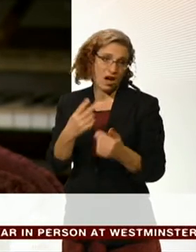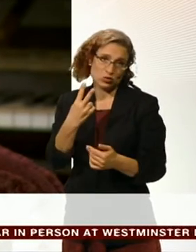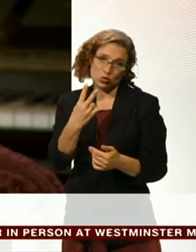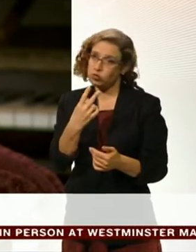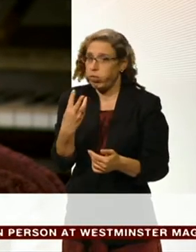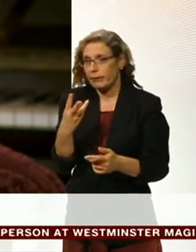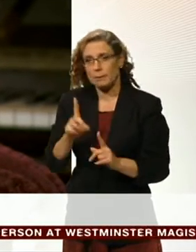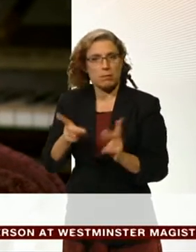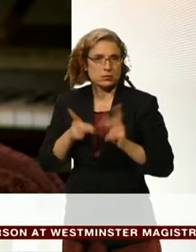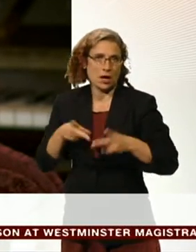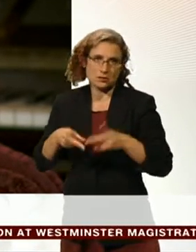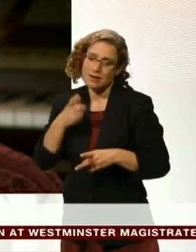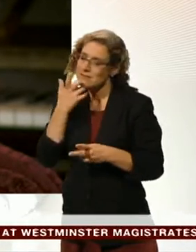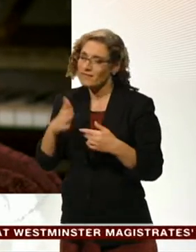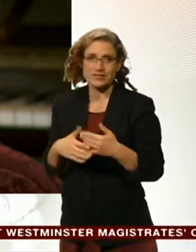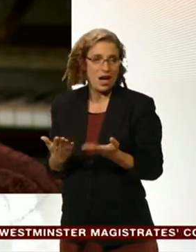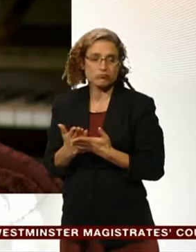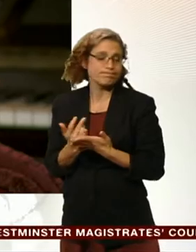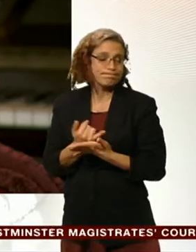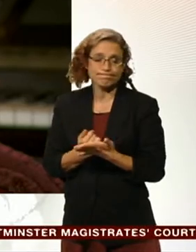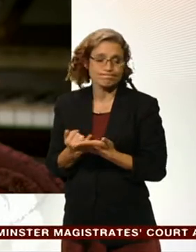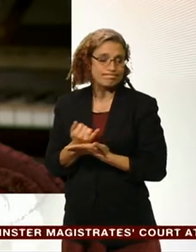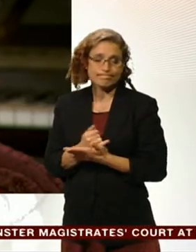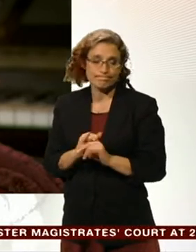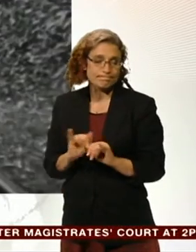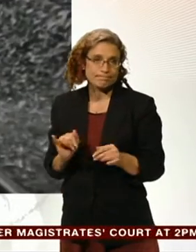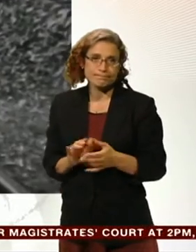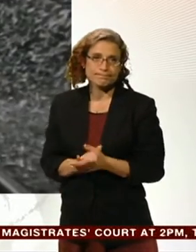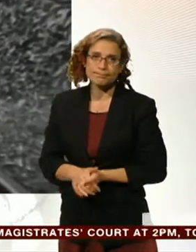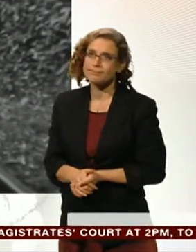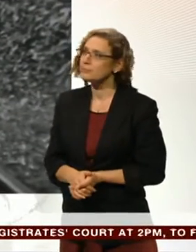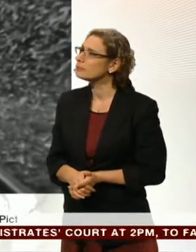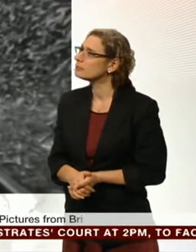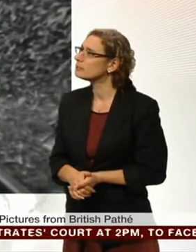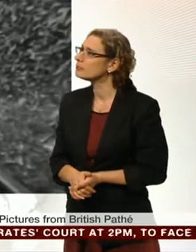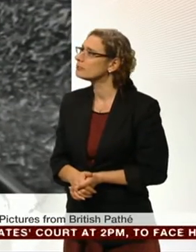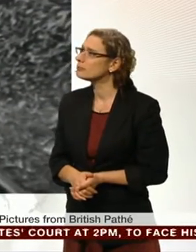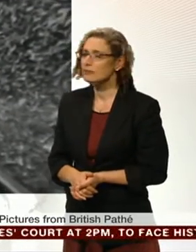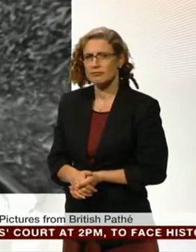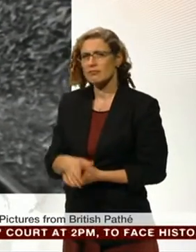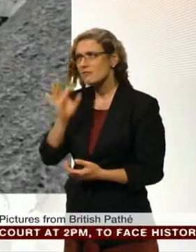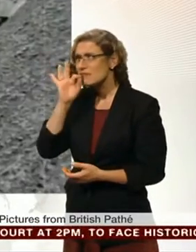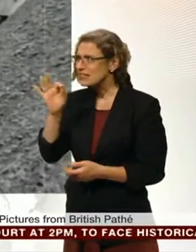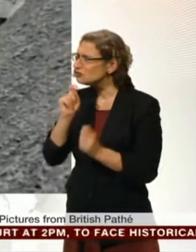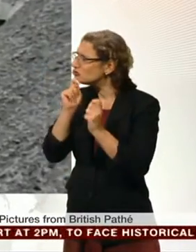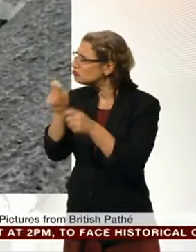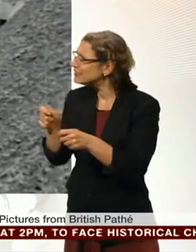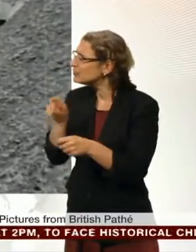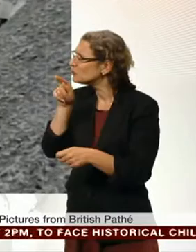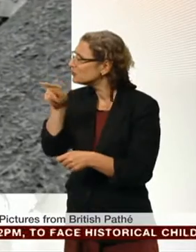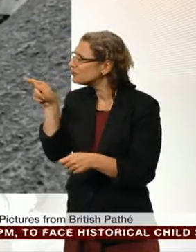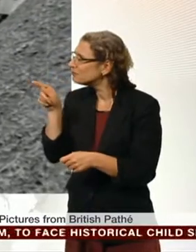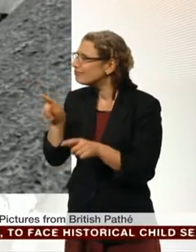it was dreadful, dreadful. How was the treatment, in general,